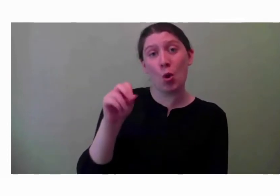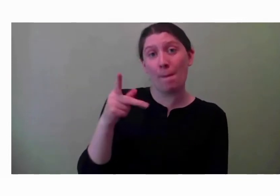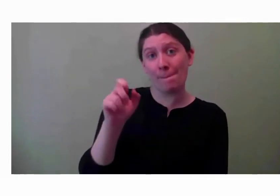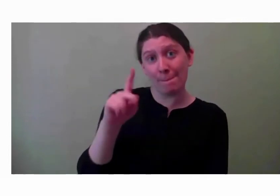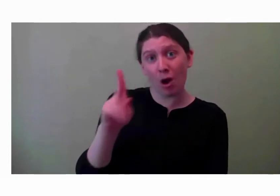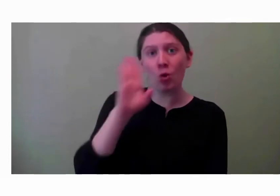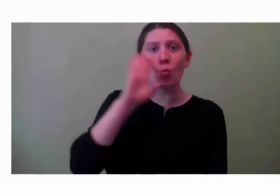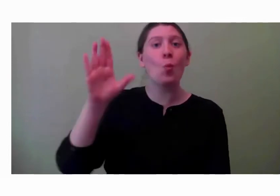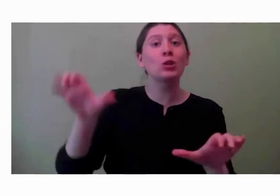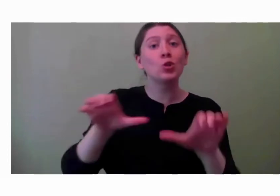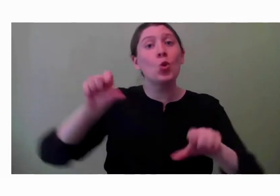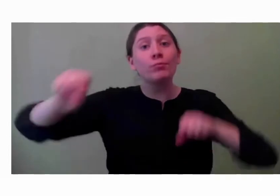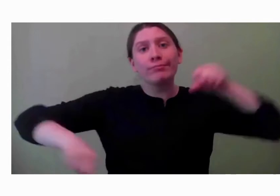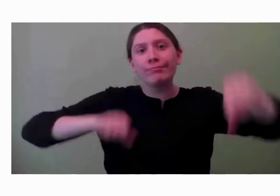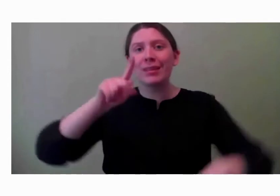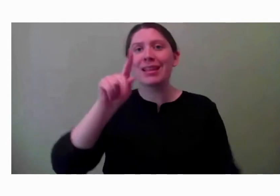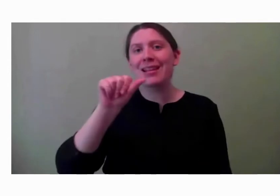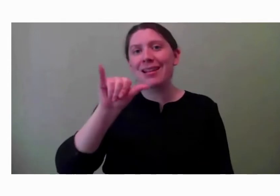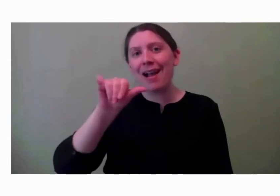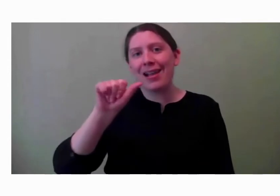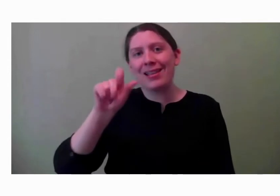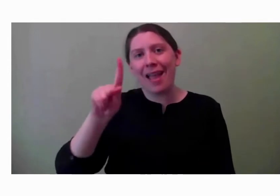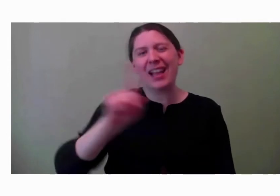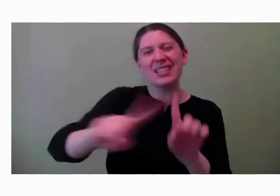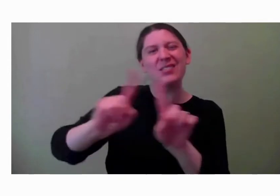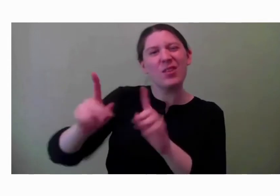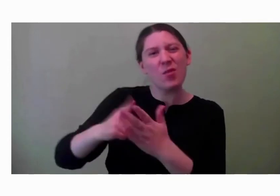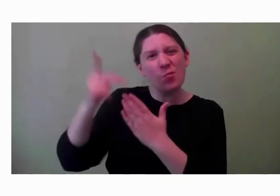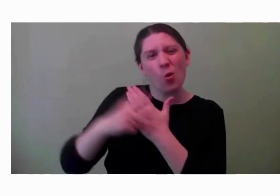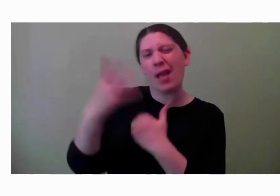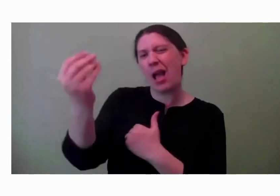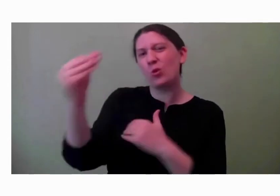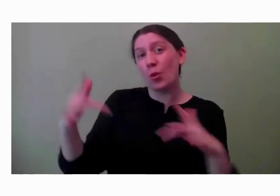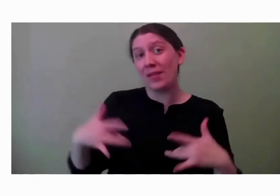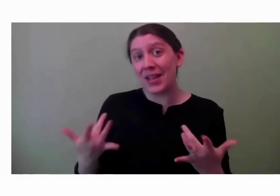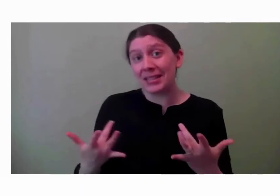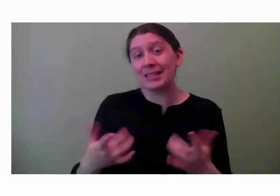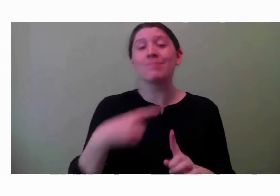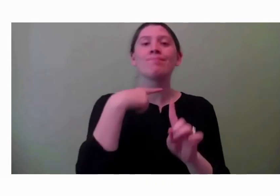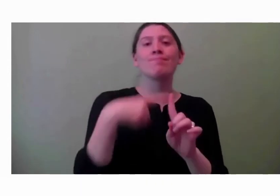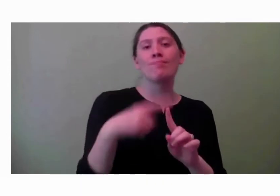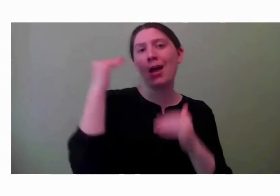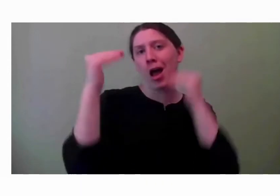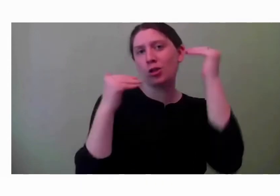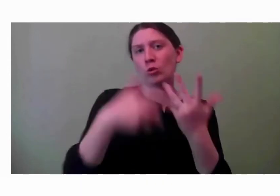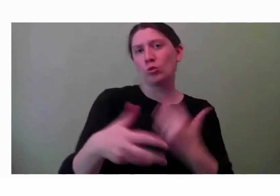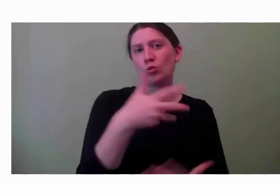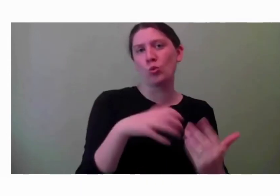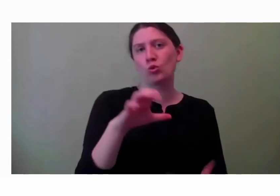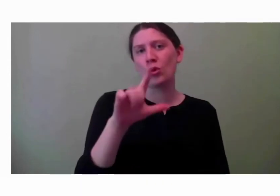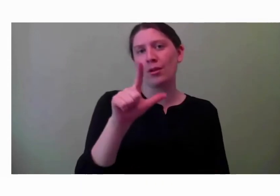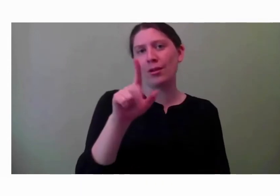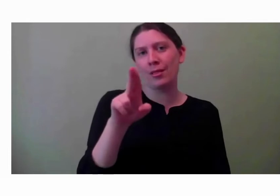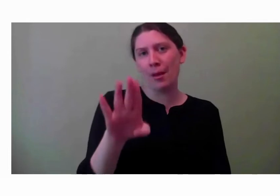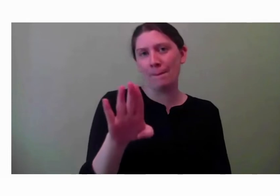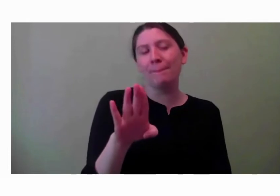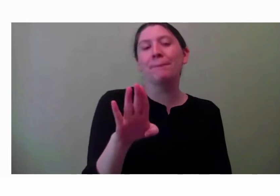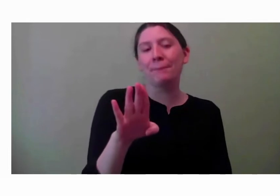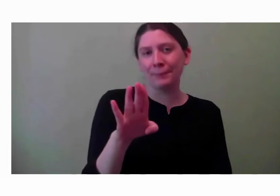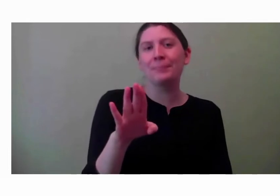events with them. And then we also are offering an adult social club so that we can have monthly meetings where everybody gets